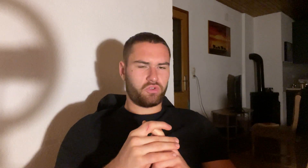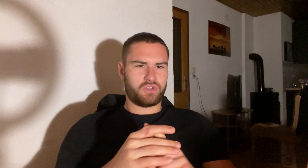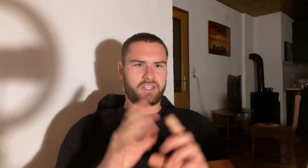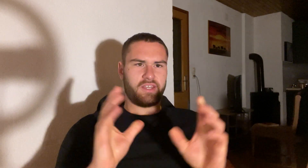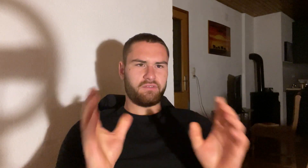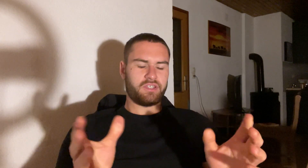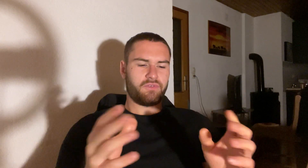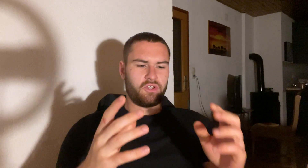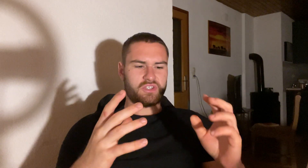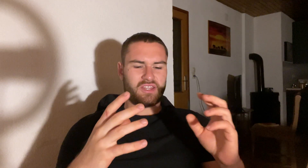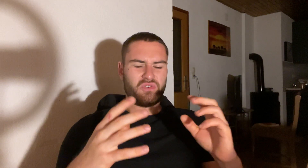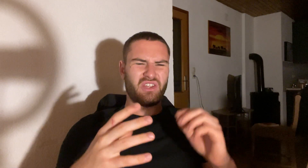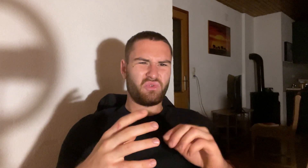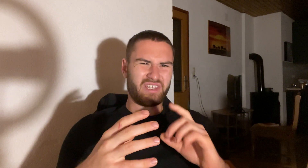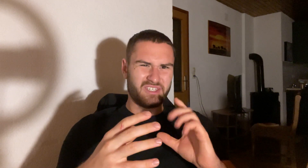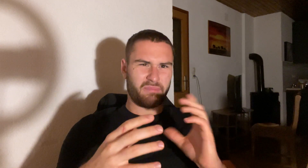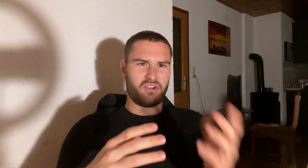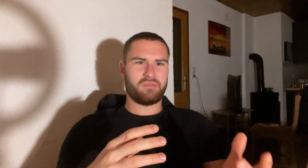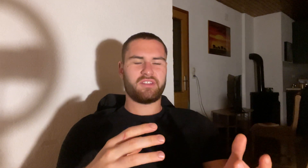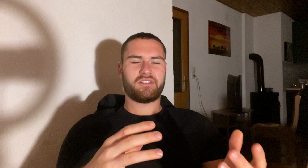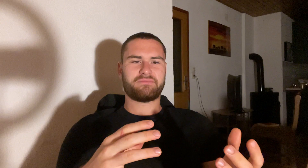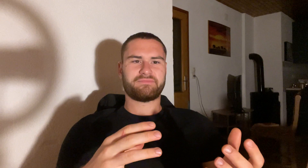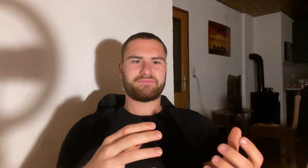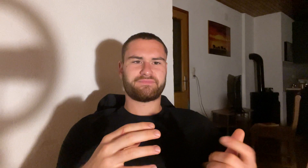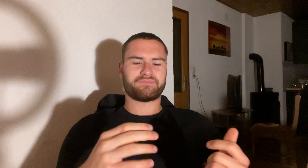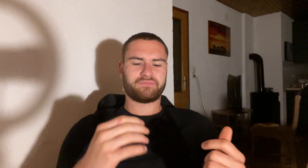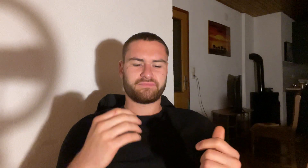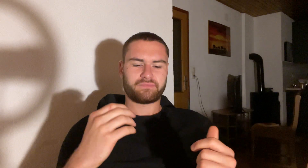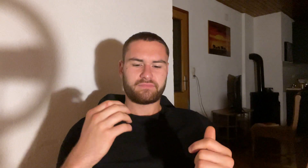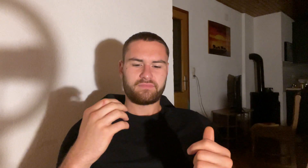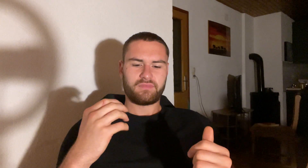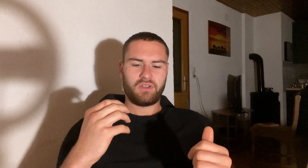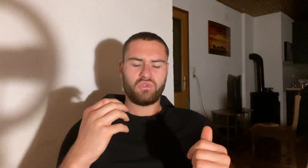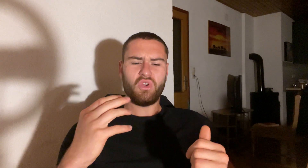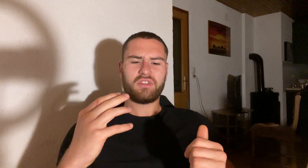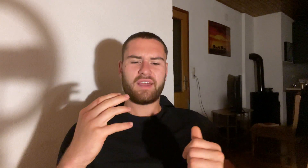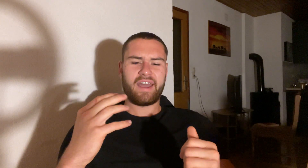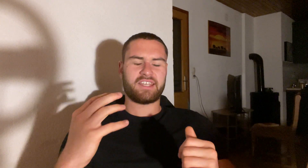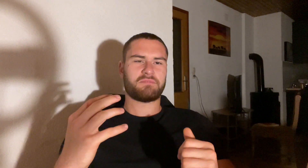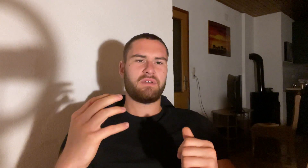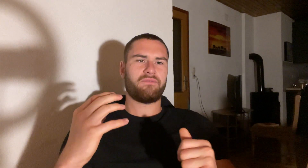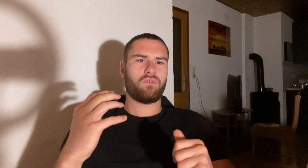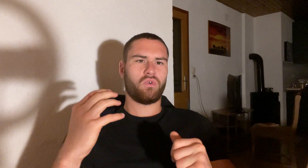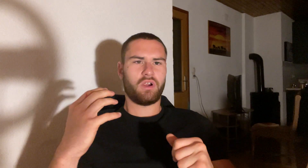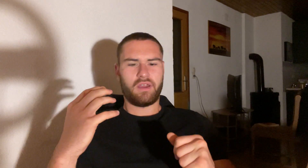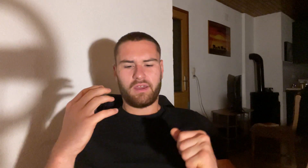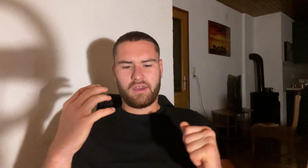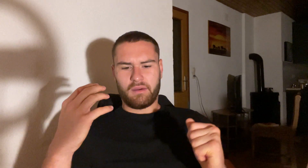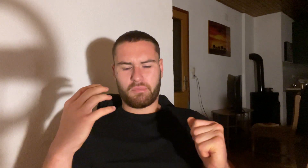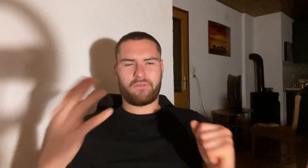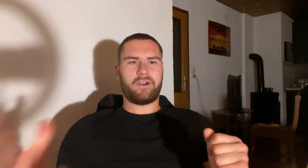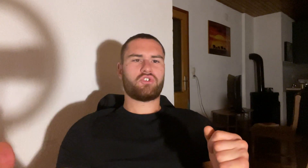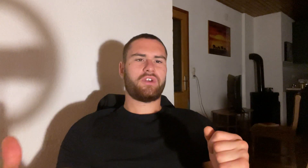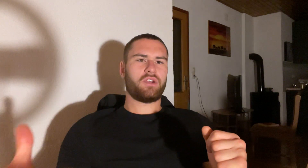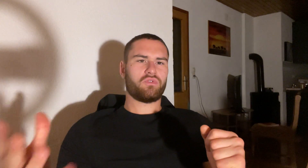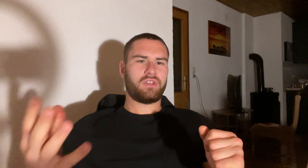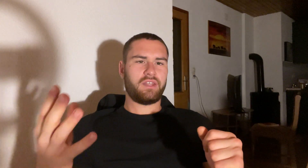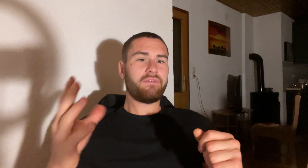to say at end of this video is that you need to experiment do not ask me for perfect training routine even